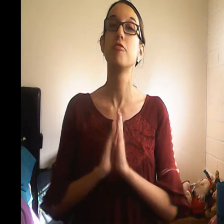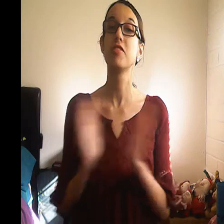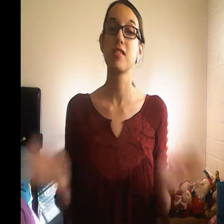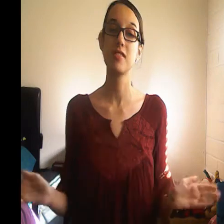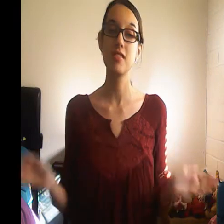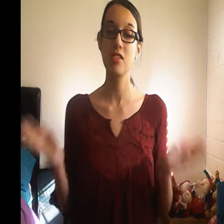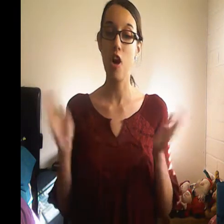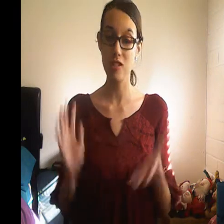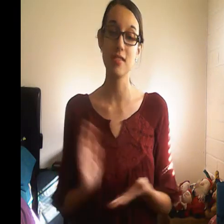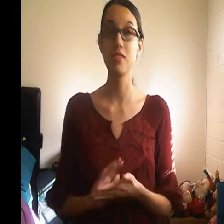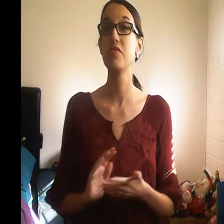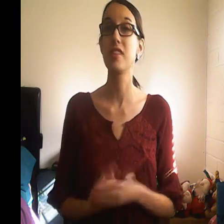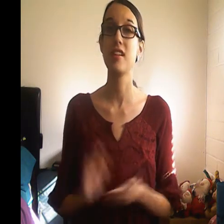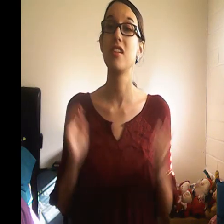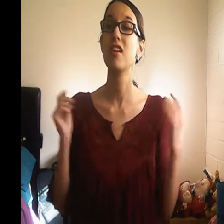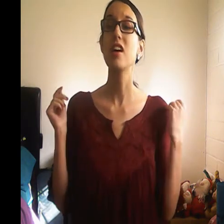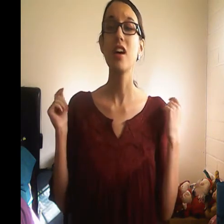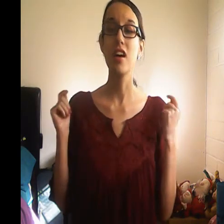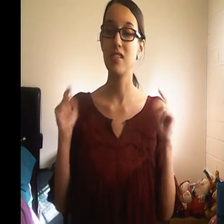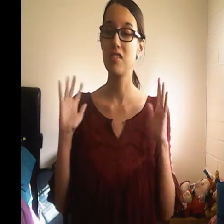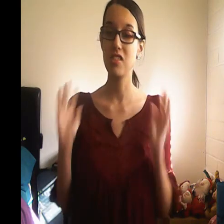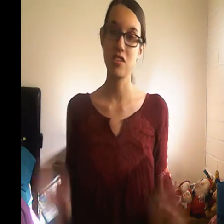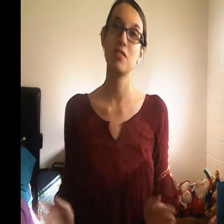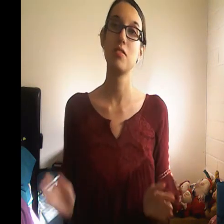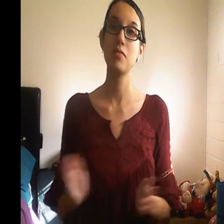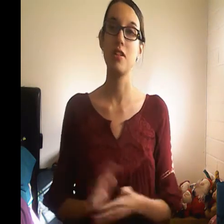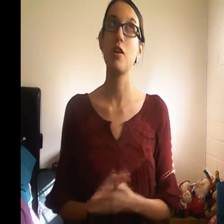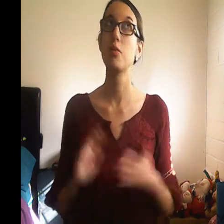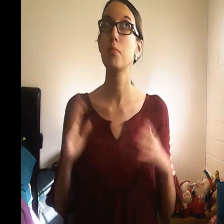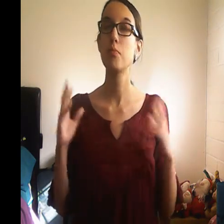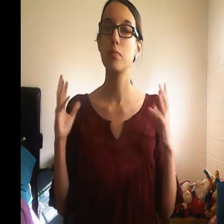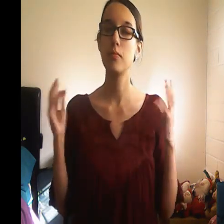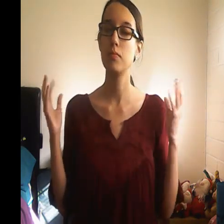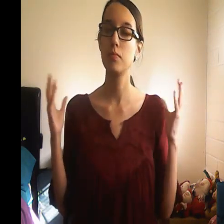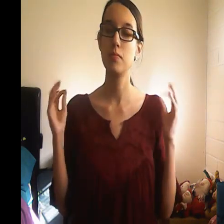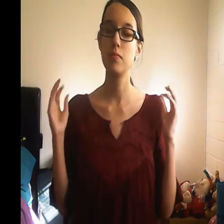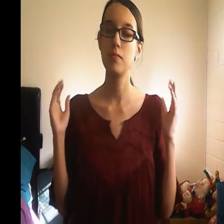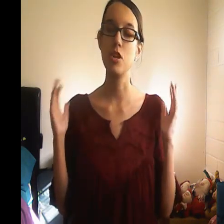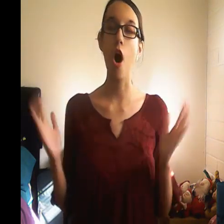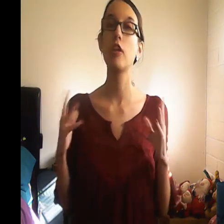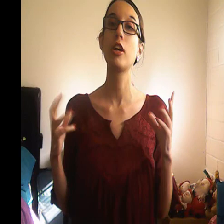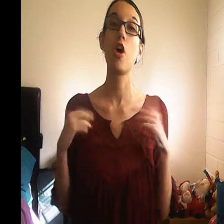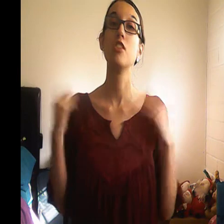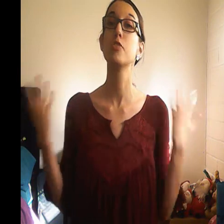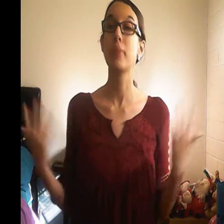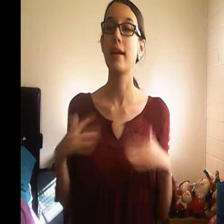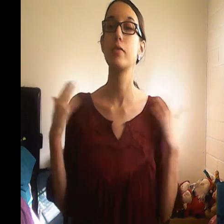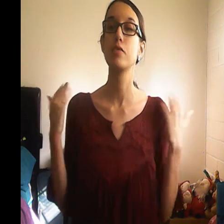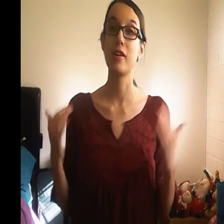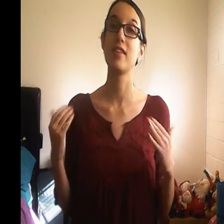since on sensitive skin it's gonna you know not like cause breakouts or anything